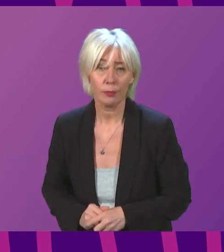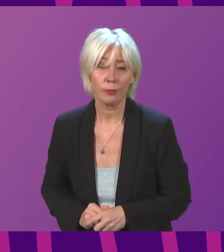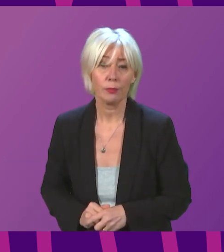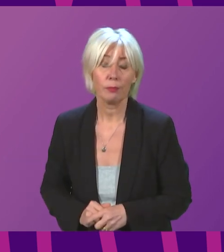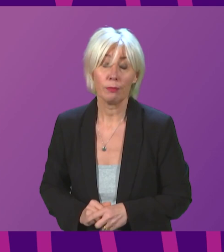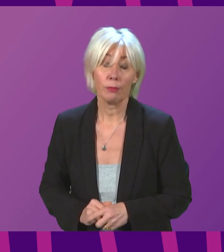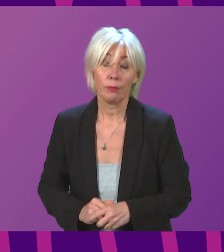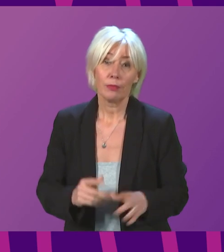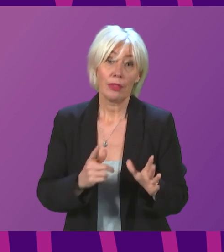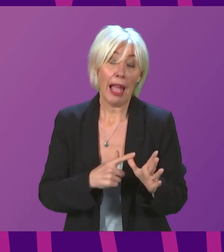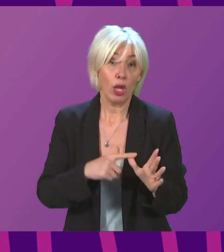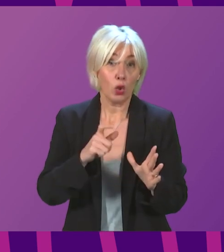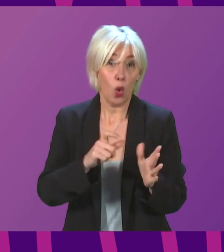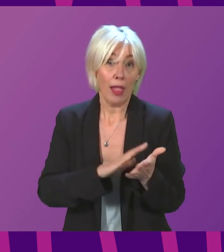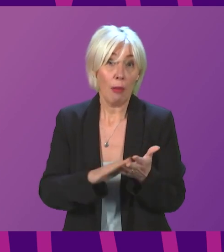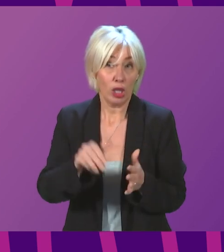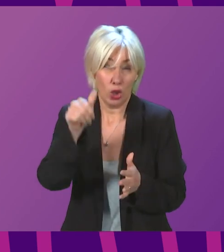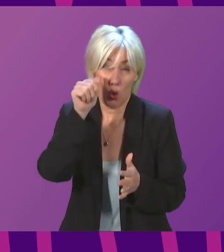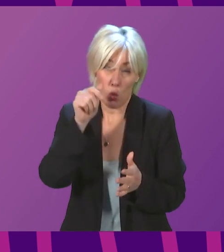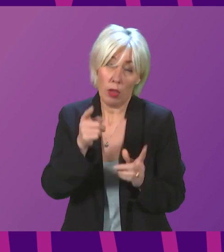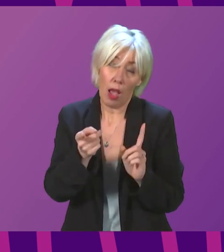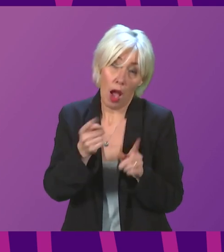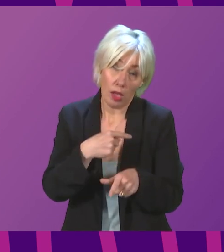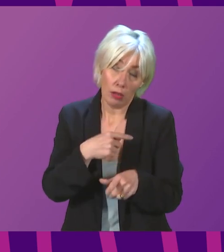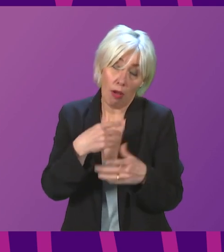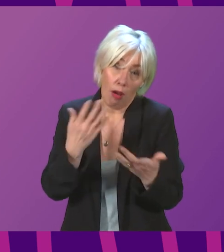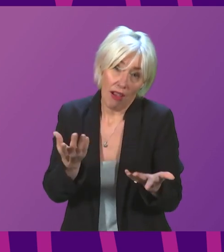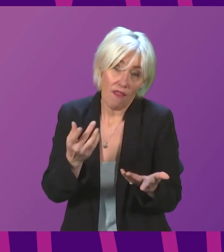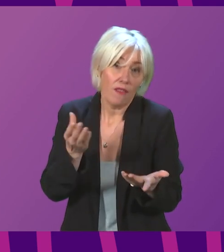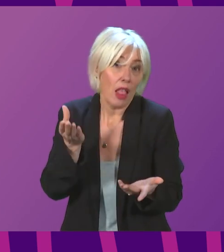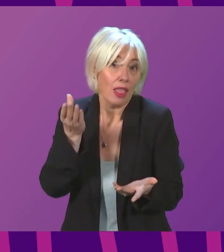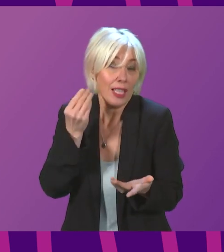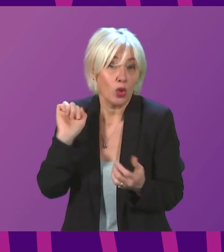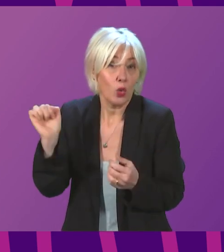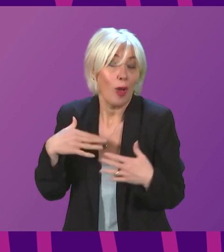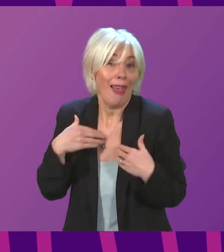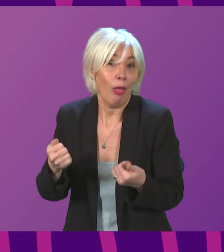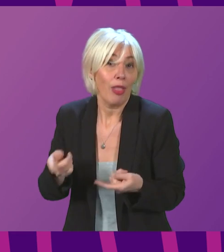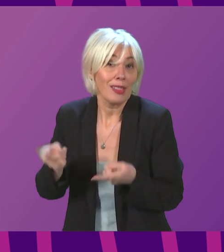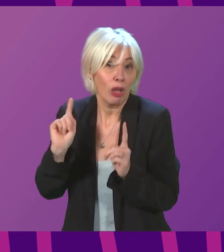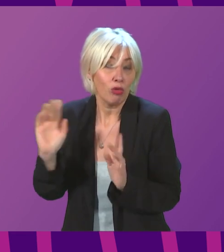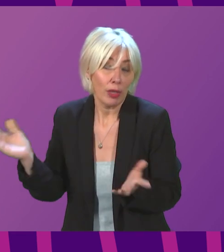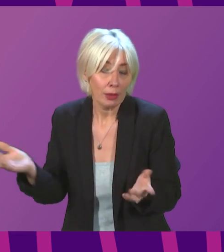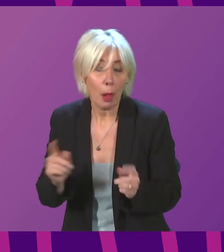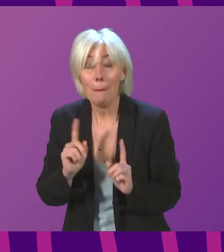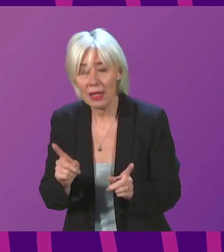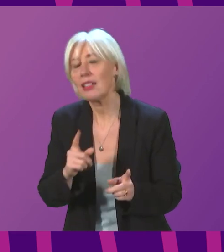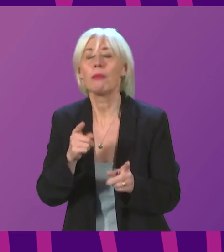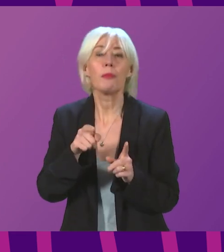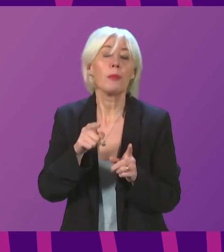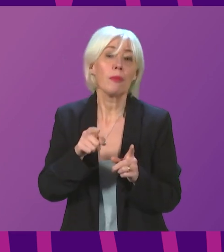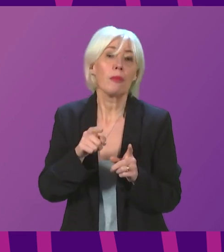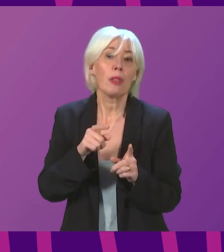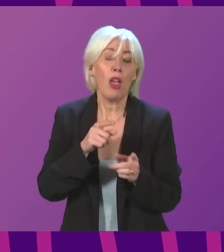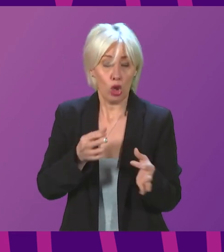Alec Cole-Hamilton would know the answer to that question if he had listened to some of what the Health Secretary had said. Can I first of all address the point about